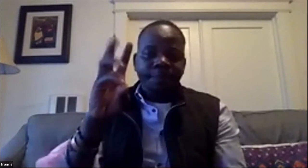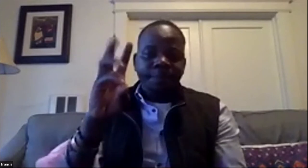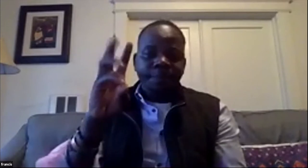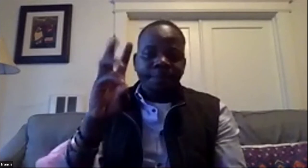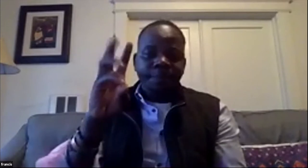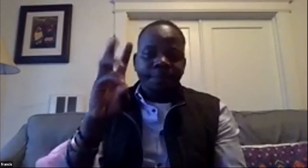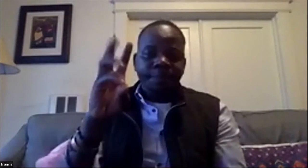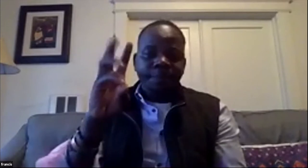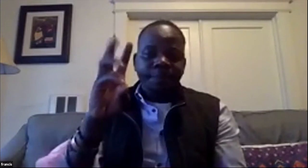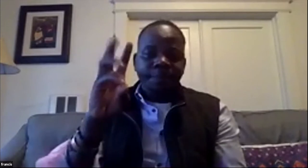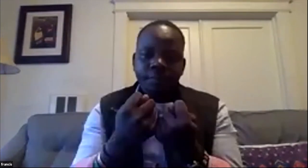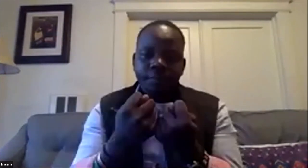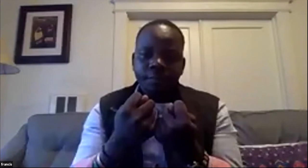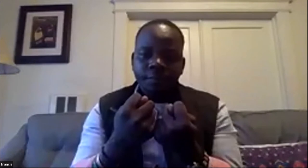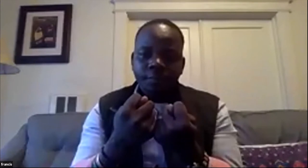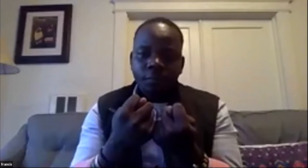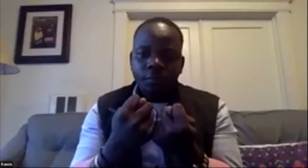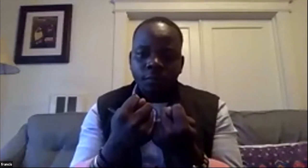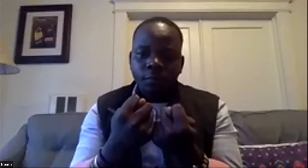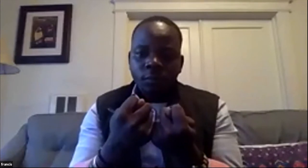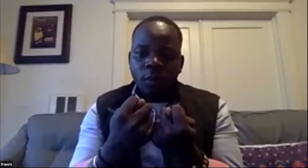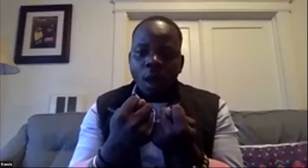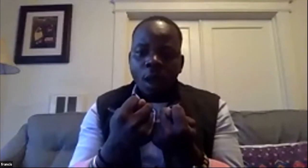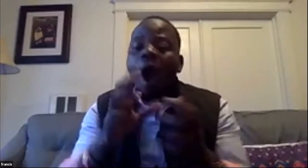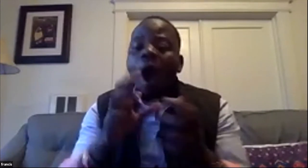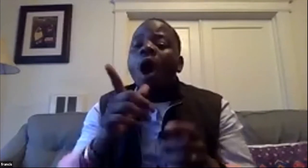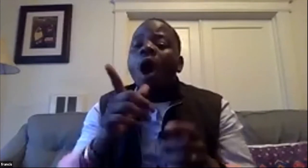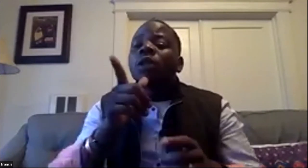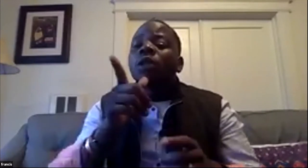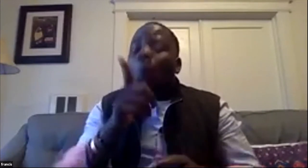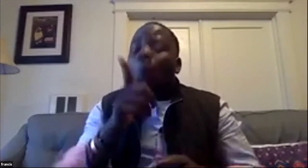trained 45 deaf leaders in zambia